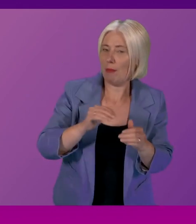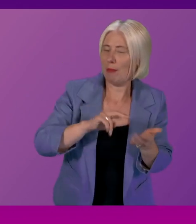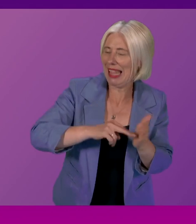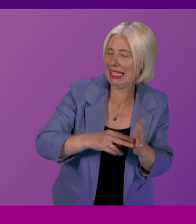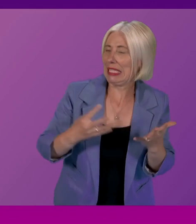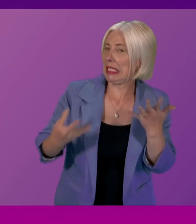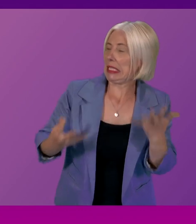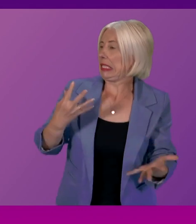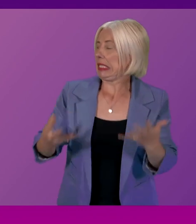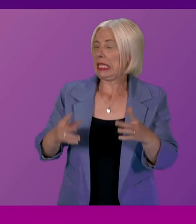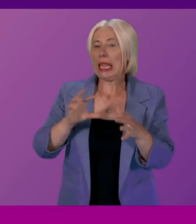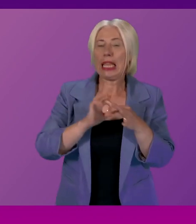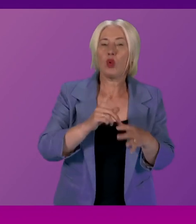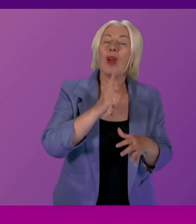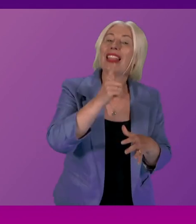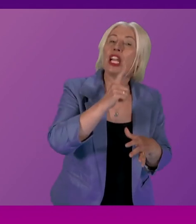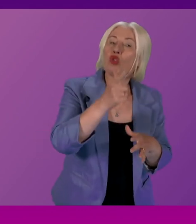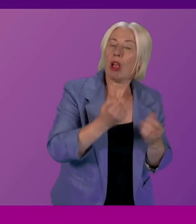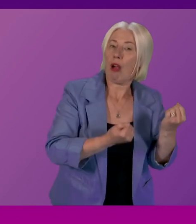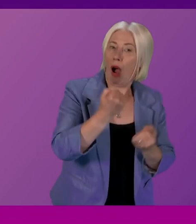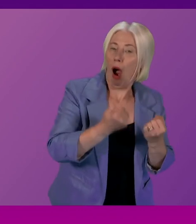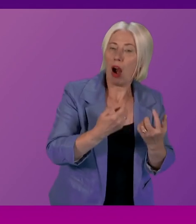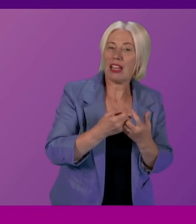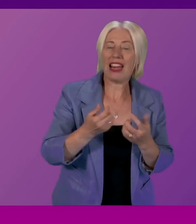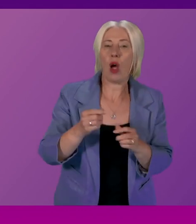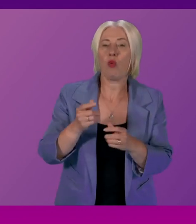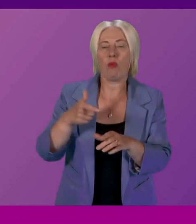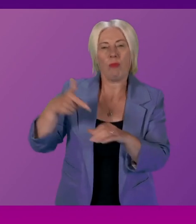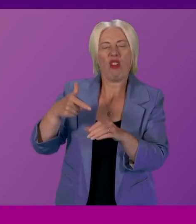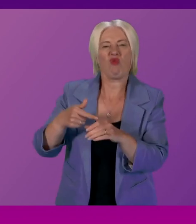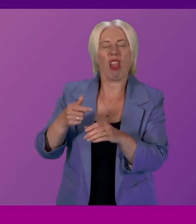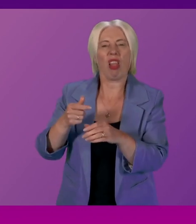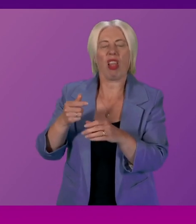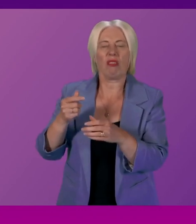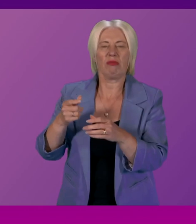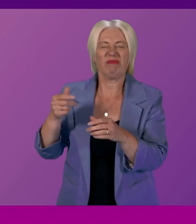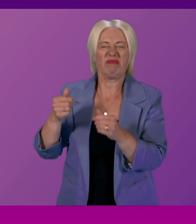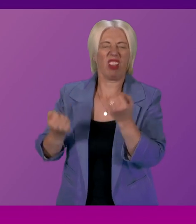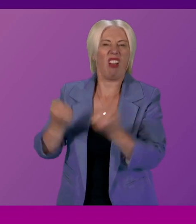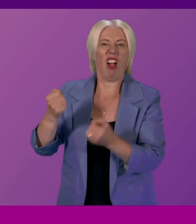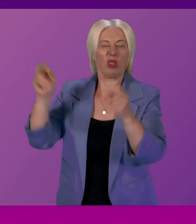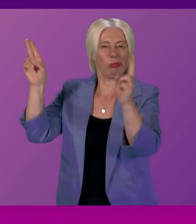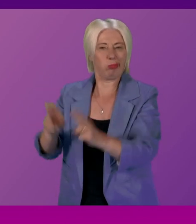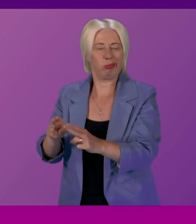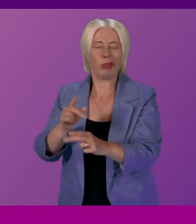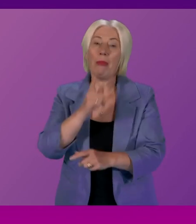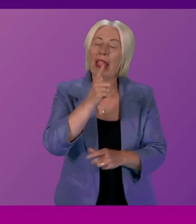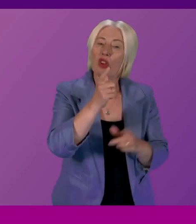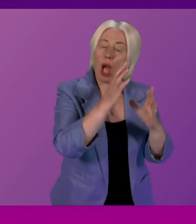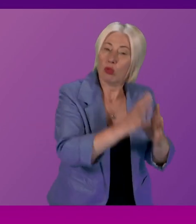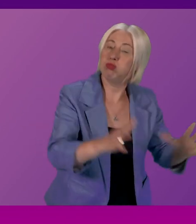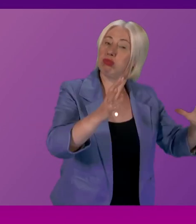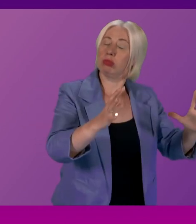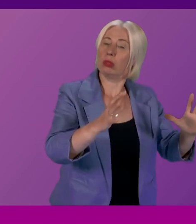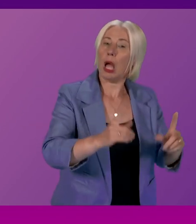electric vehicles and phasing out of petrol and diesel cars. So the Climate Change Plan will give some detail of